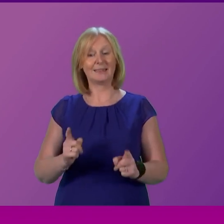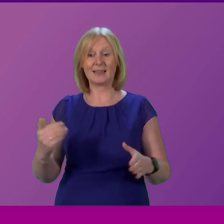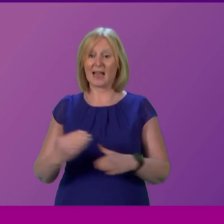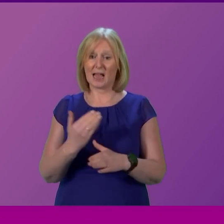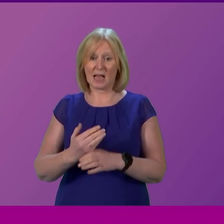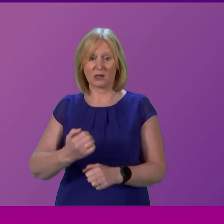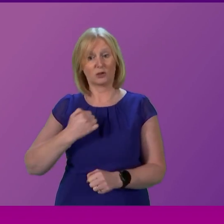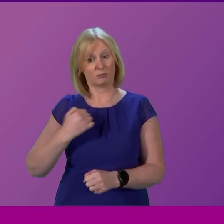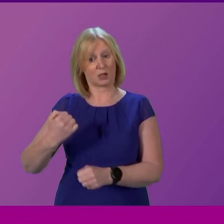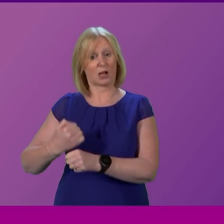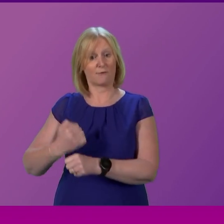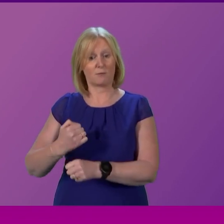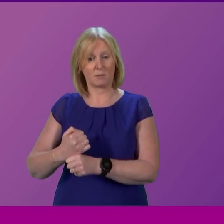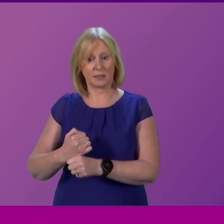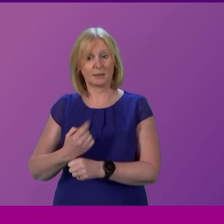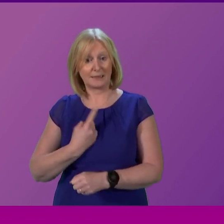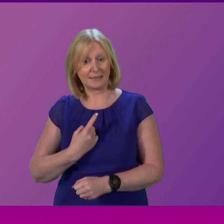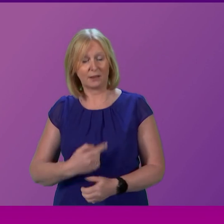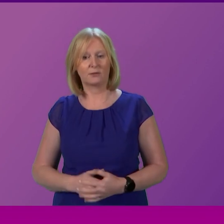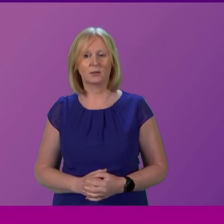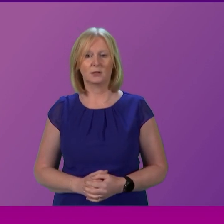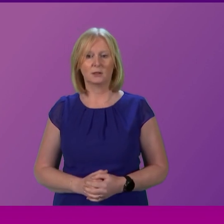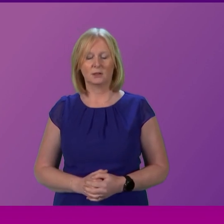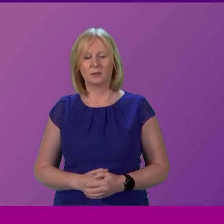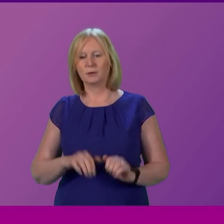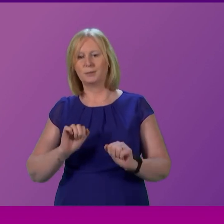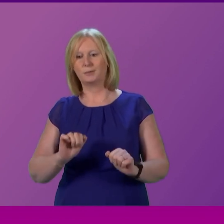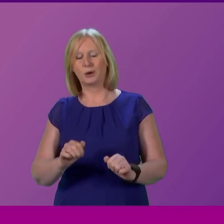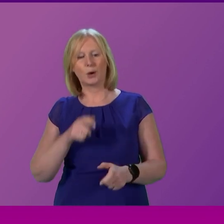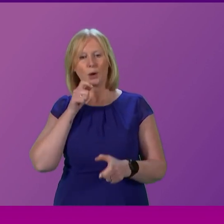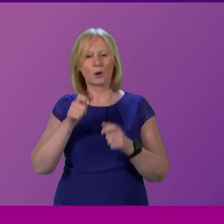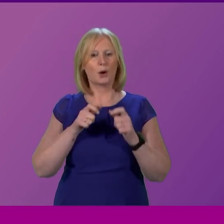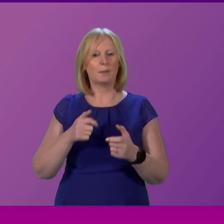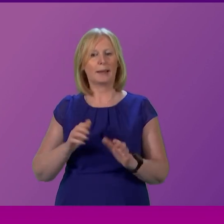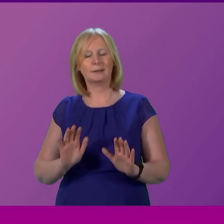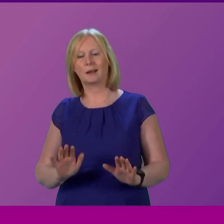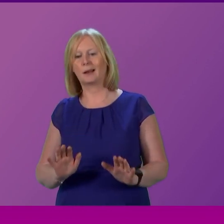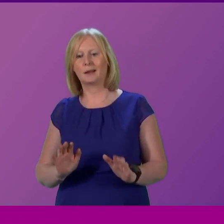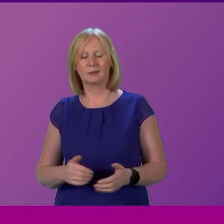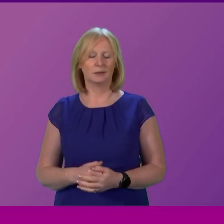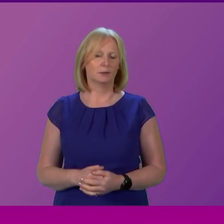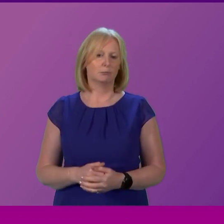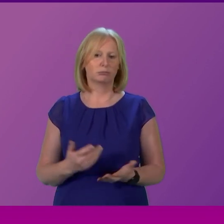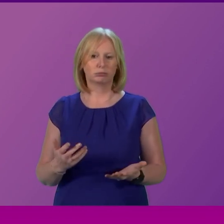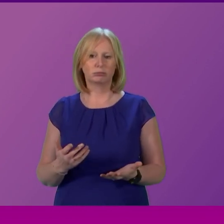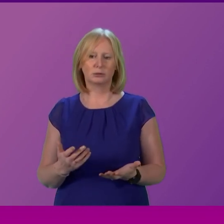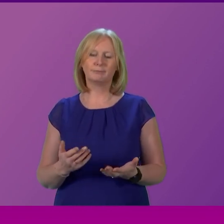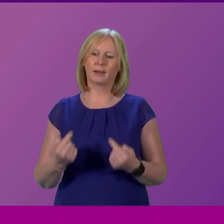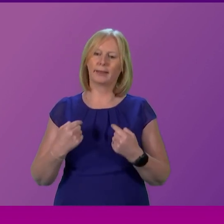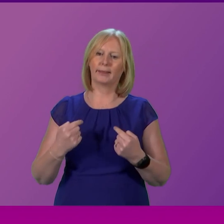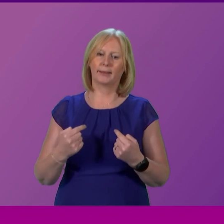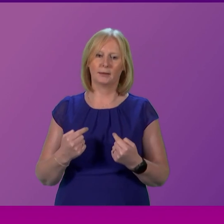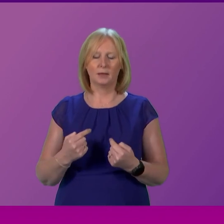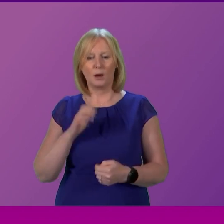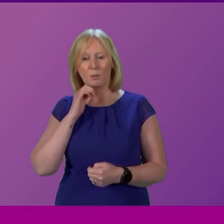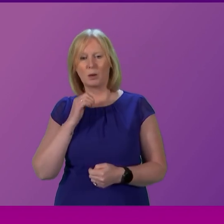government and I will take so I'll leave the as I say the flimsy pathetic party politicking from Craig Hoy I'll